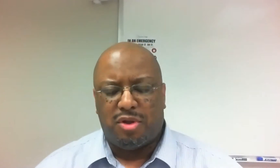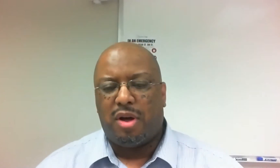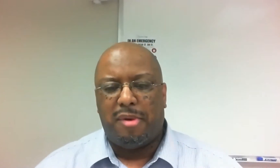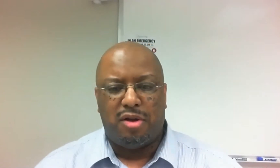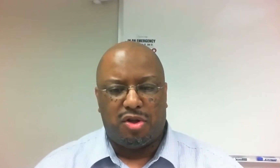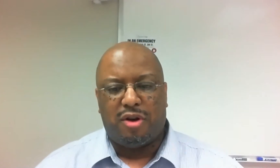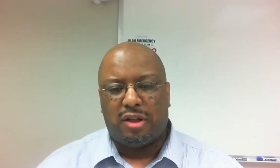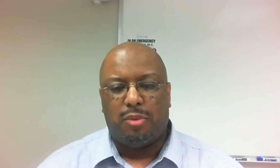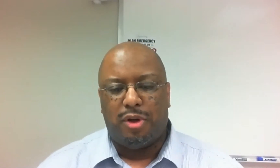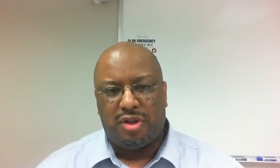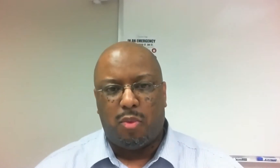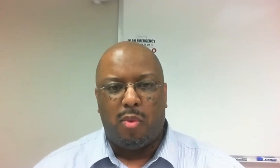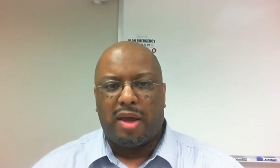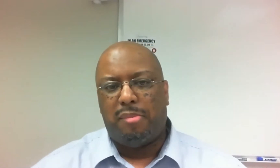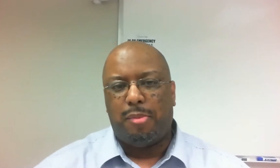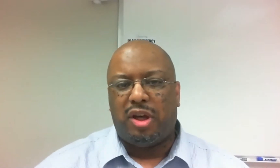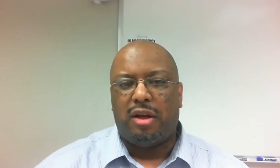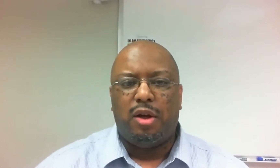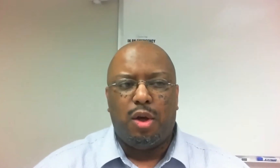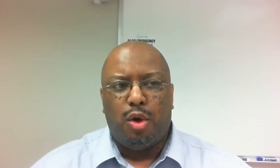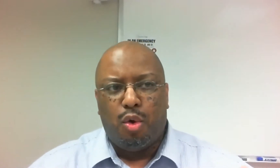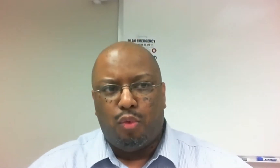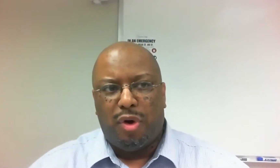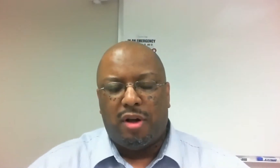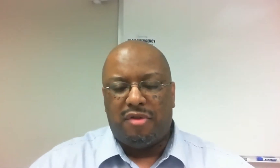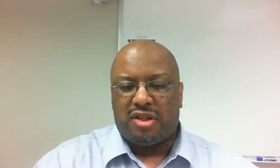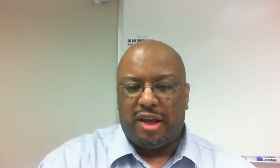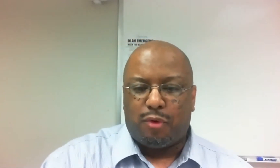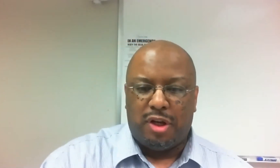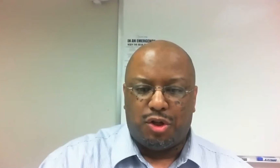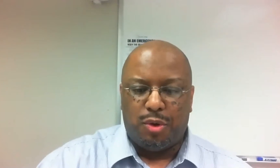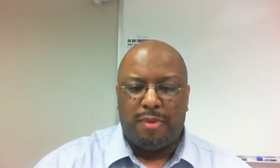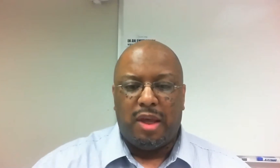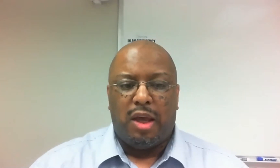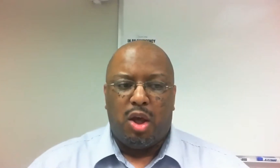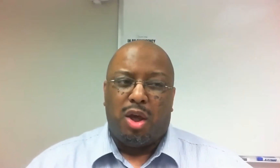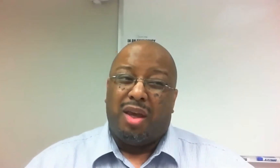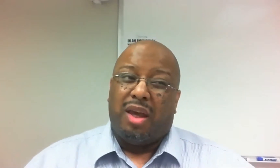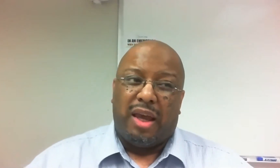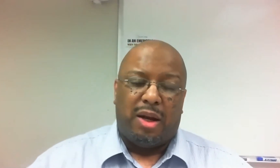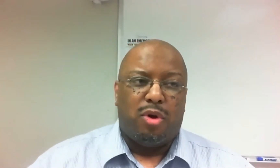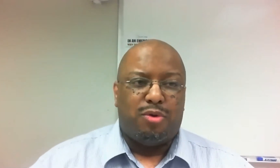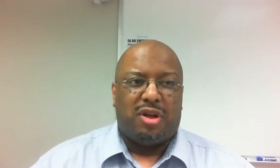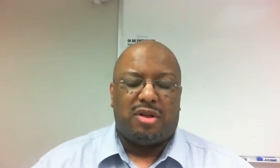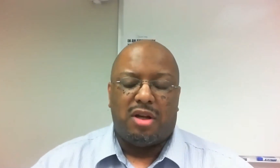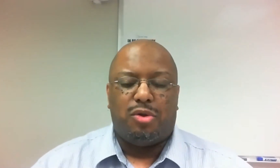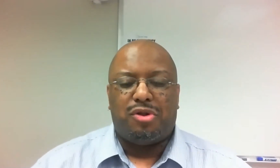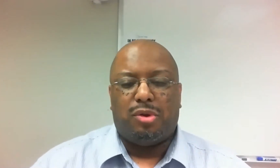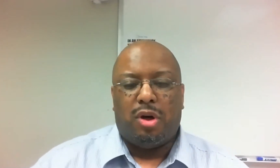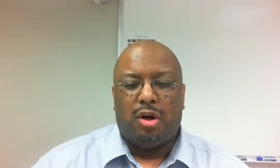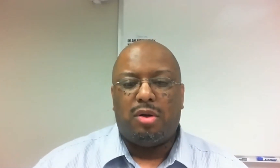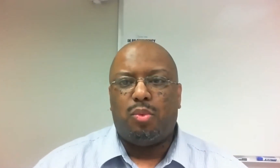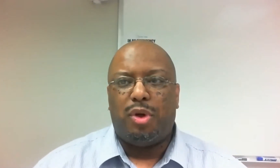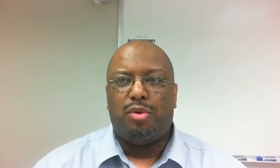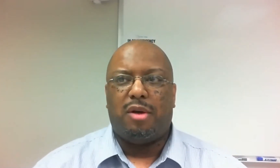Robinson was talking about historically when you said, well, why can't people get rid of the slavery issue? Anyone who studies constitutional